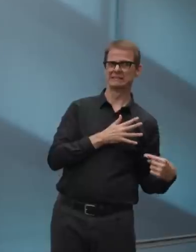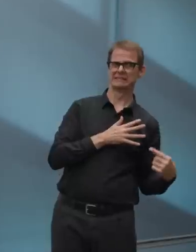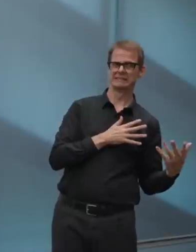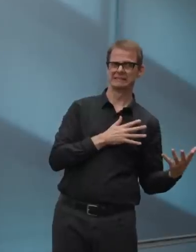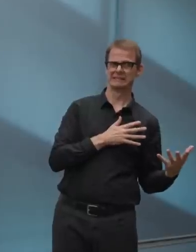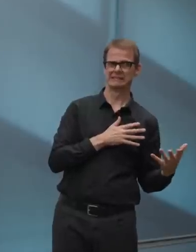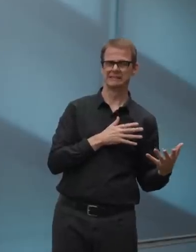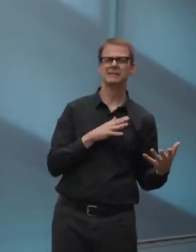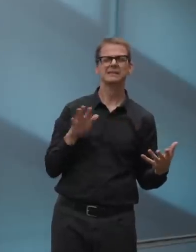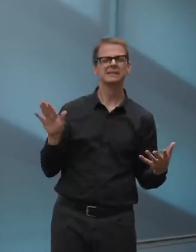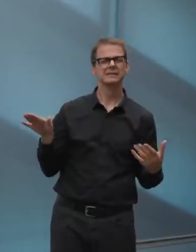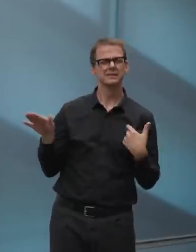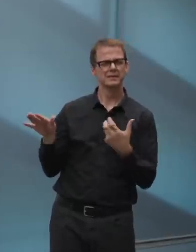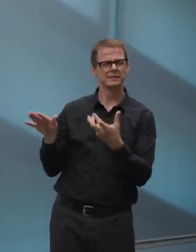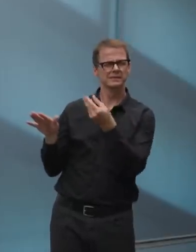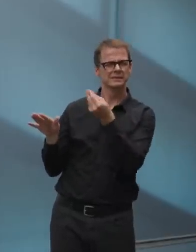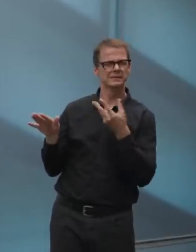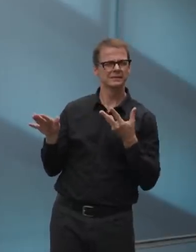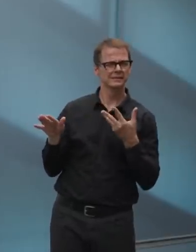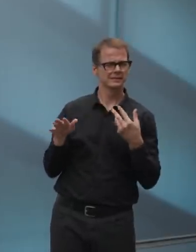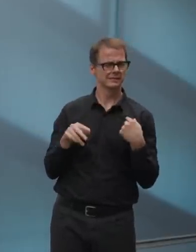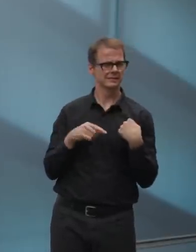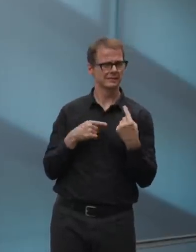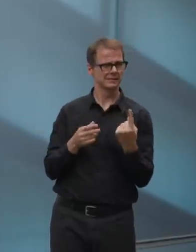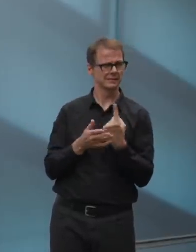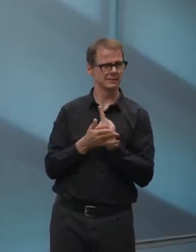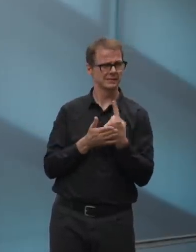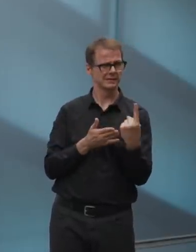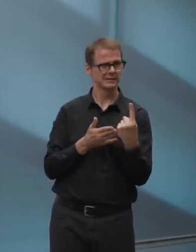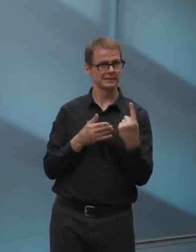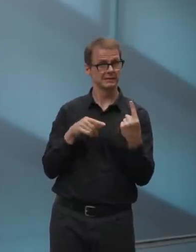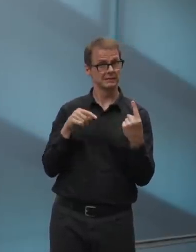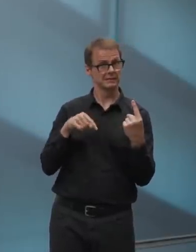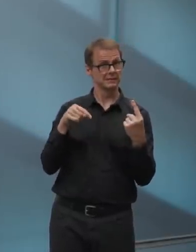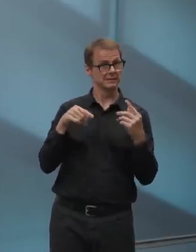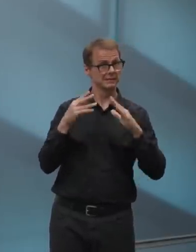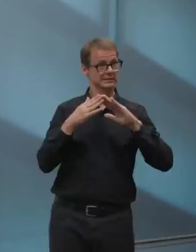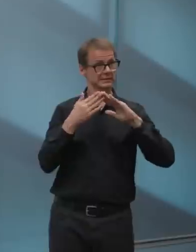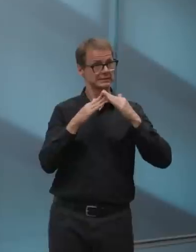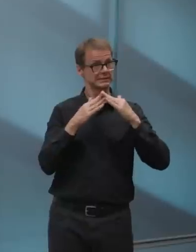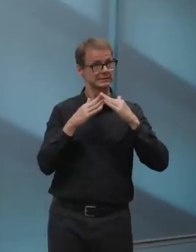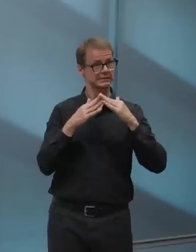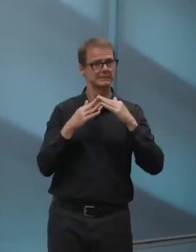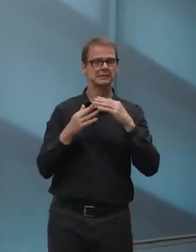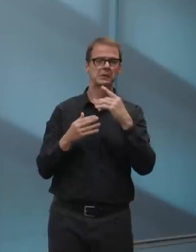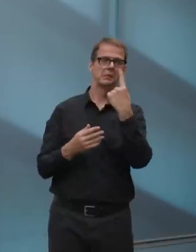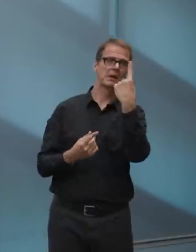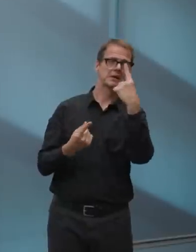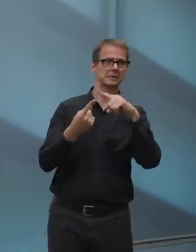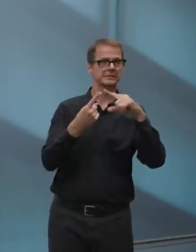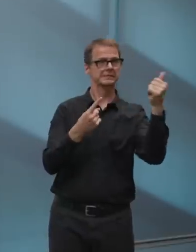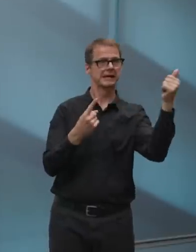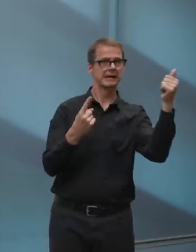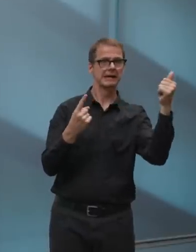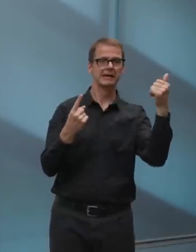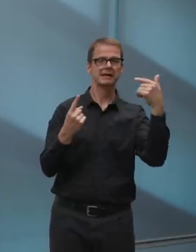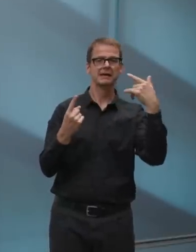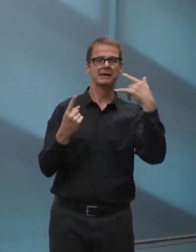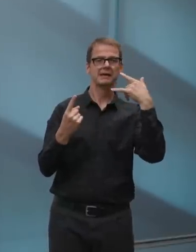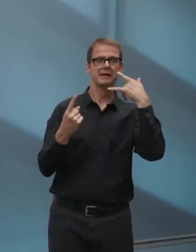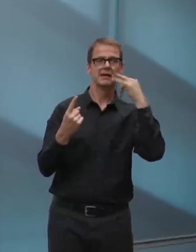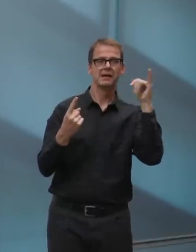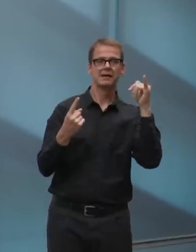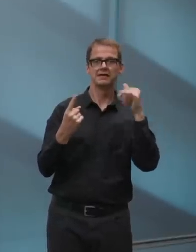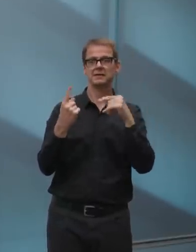trying to follow the Alberta health, uh, guidelines on, on these orders? Peace officers were out. Uh, they were